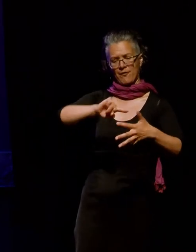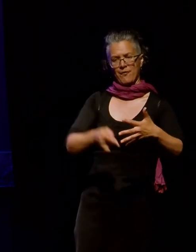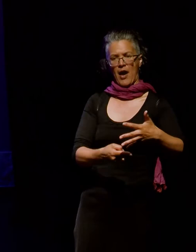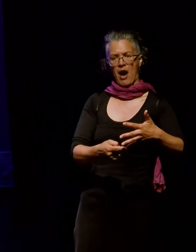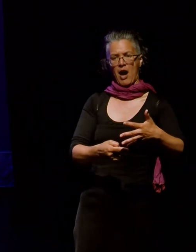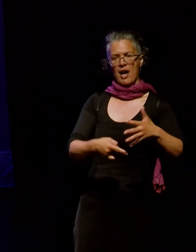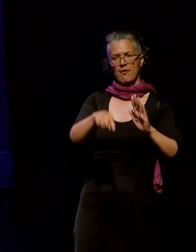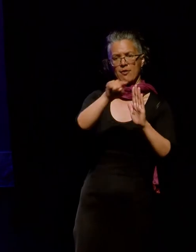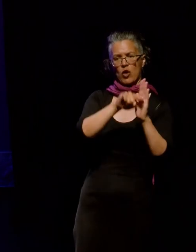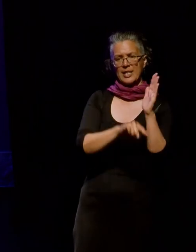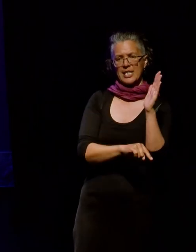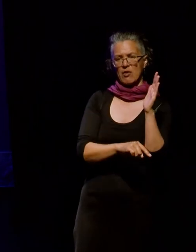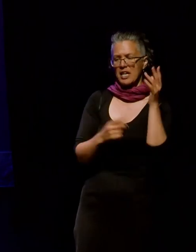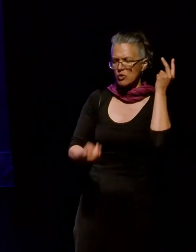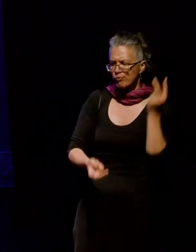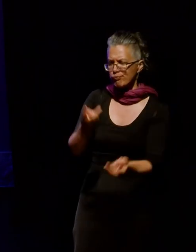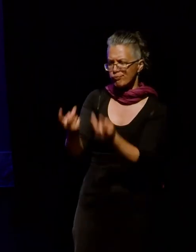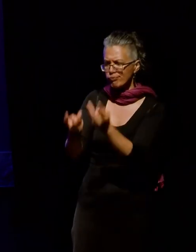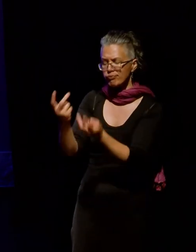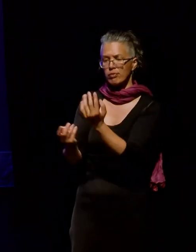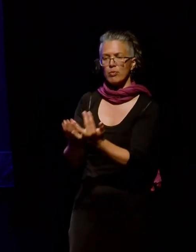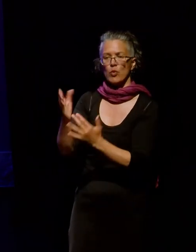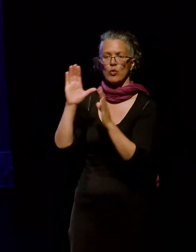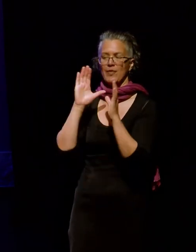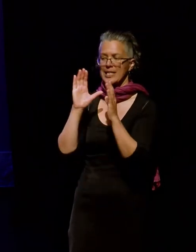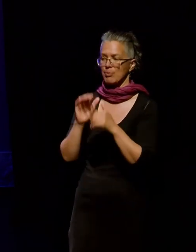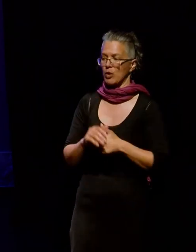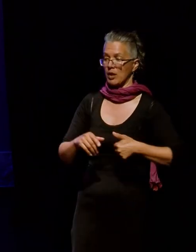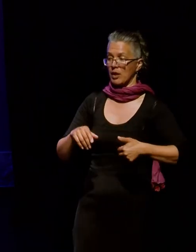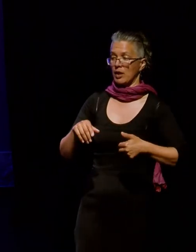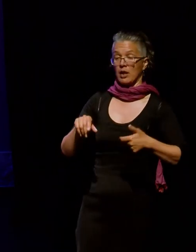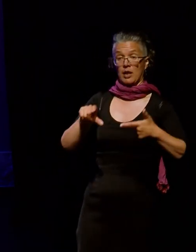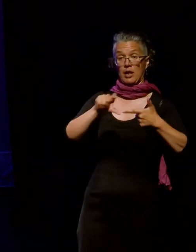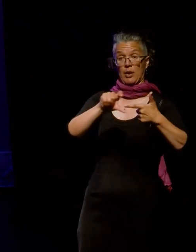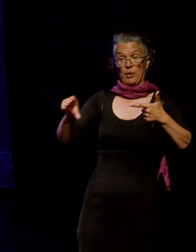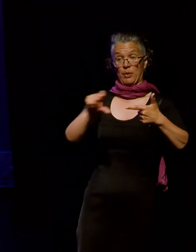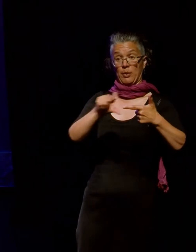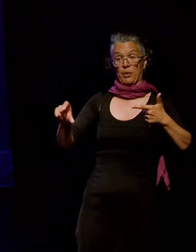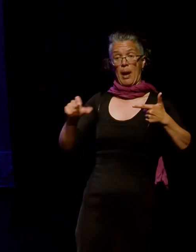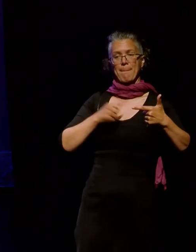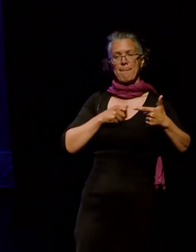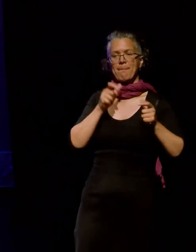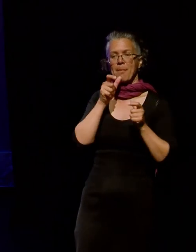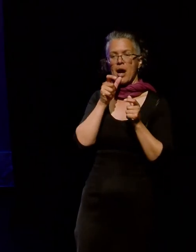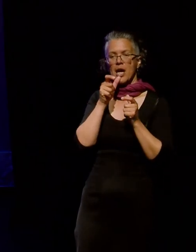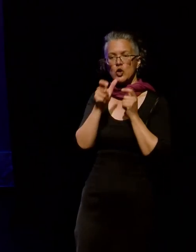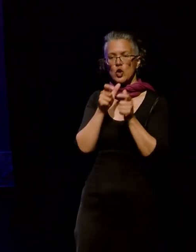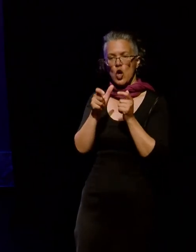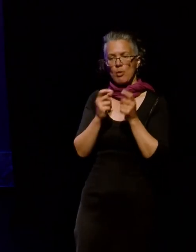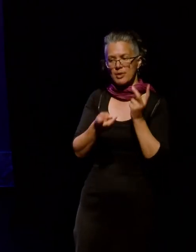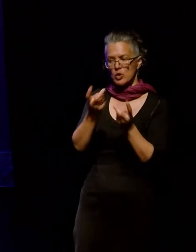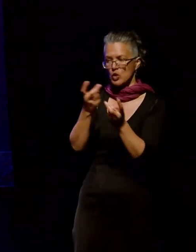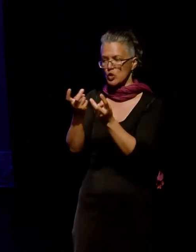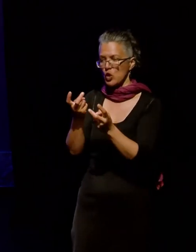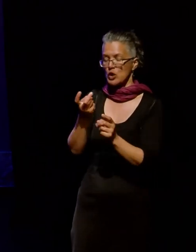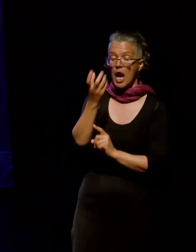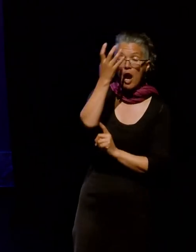search on Facebook. The purple highlighted row shows the search terms that I used. I did do searches for remember